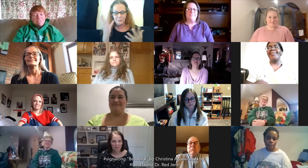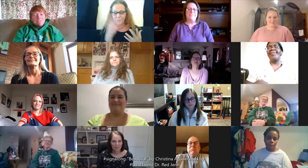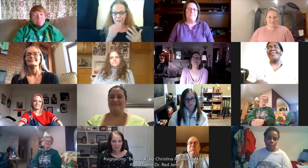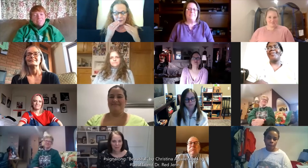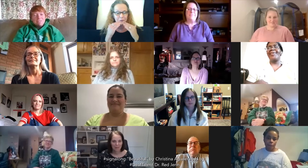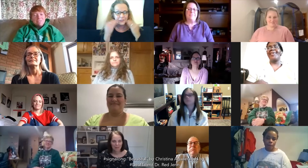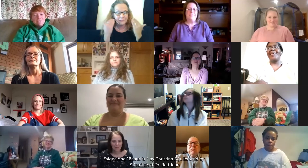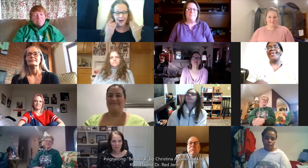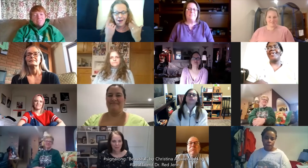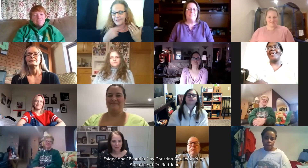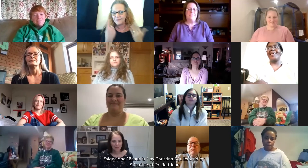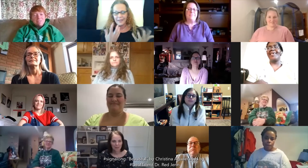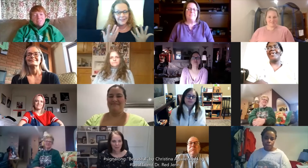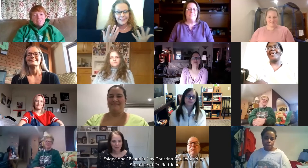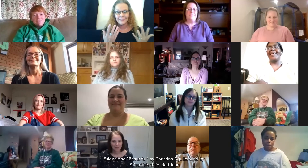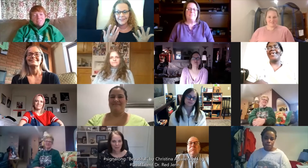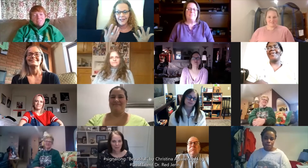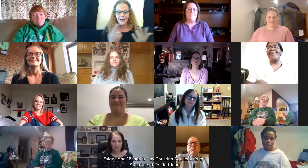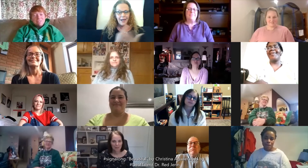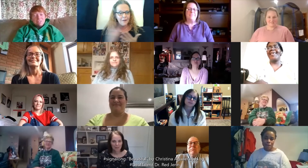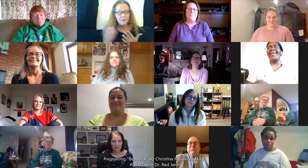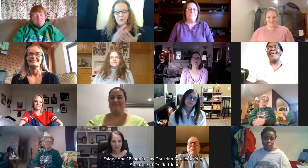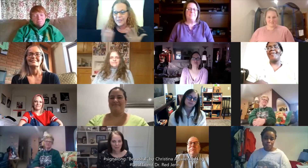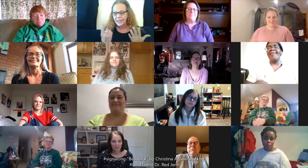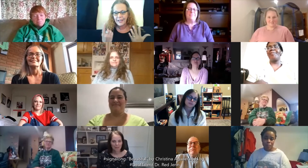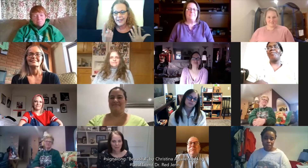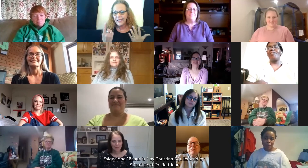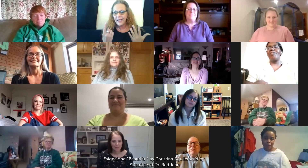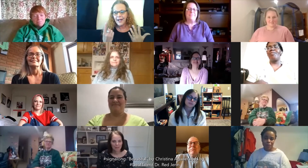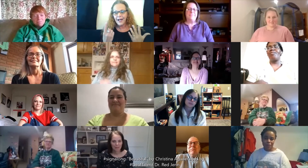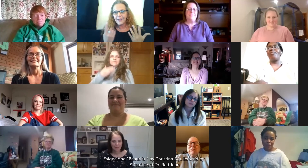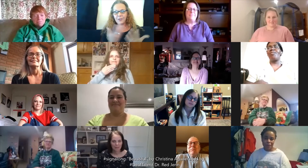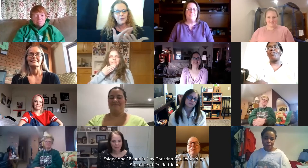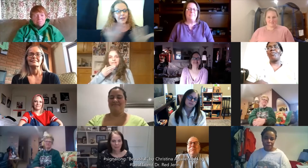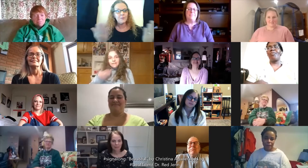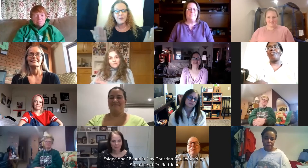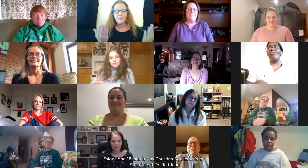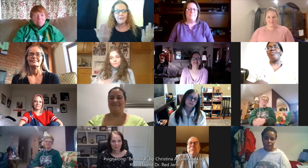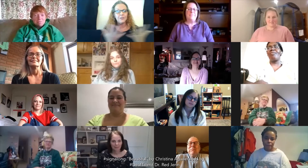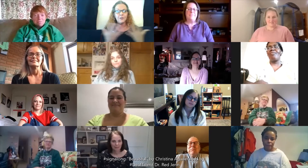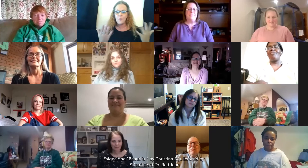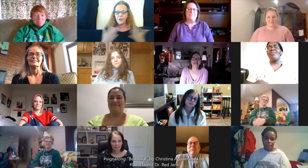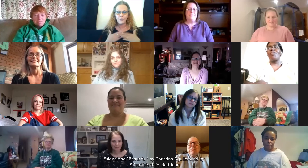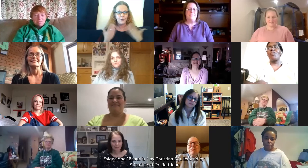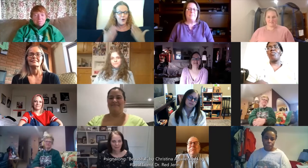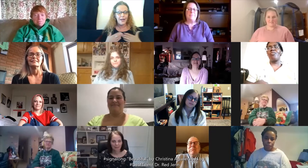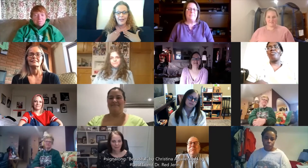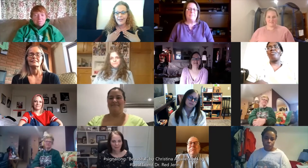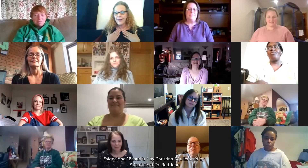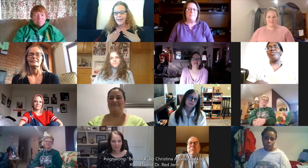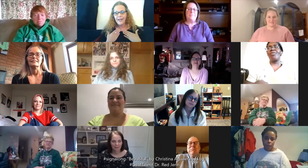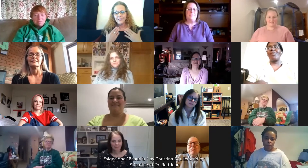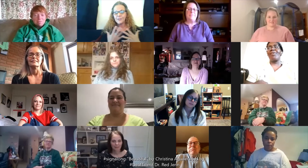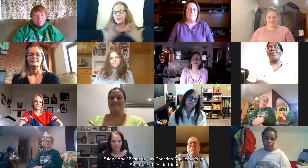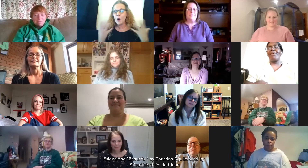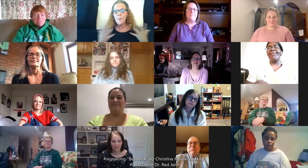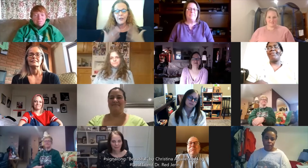beautiful smiling faces every week you guys bring me so much joy joy much